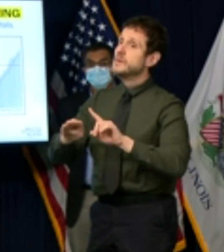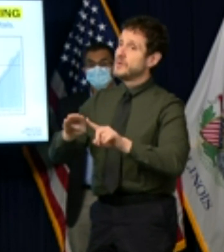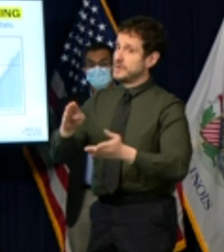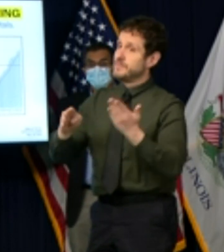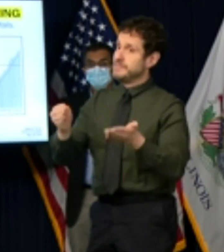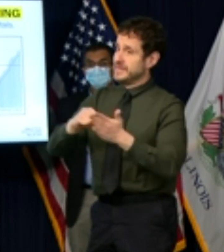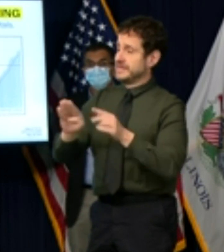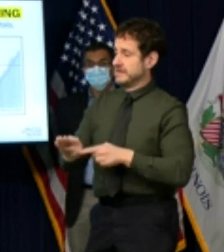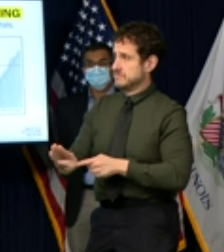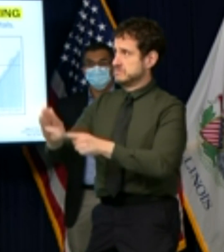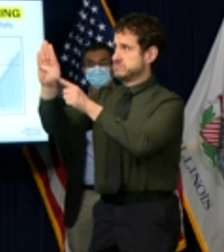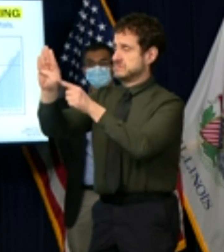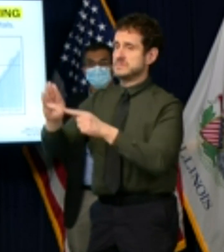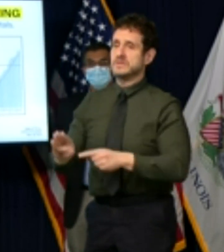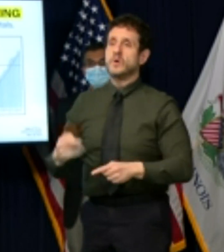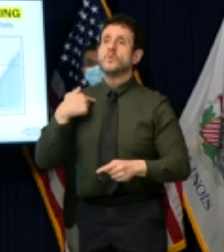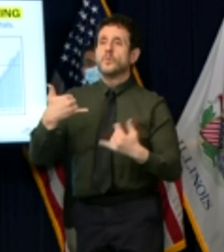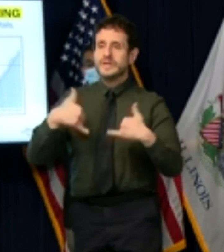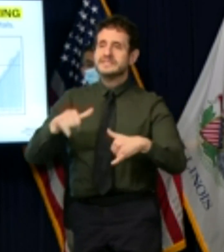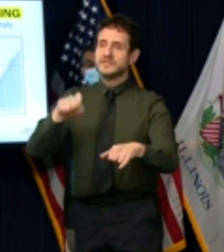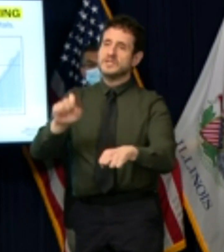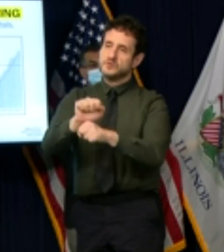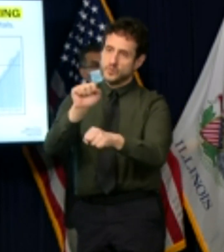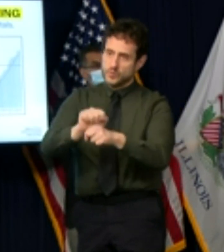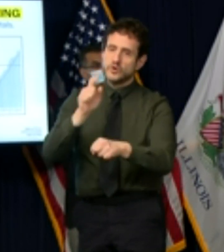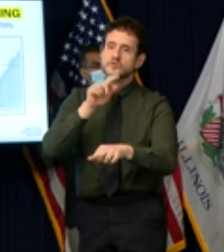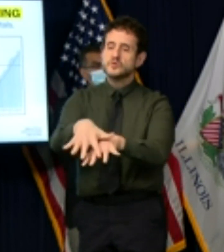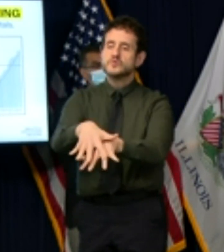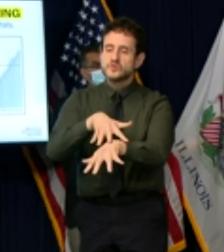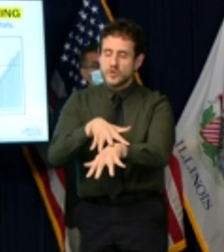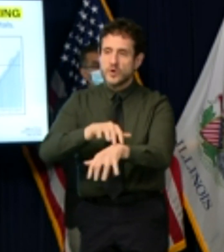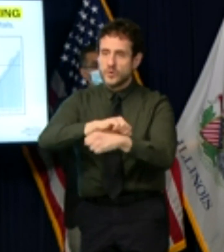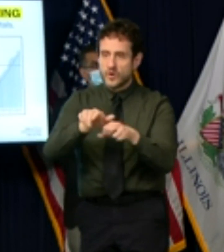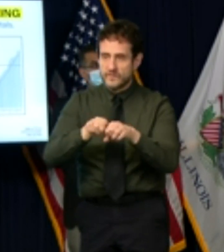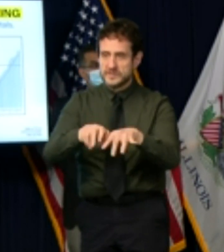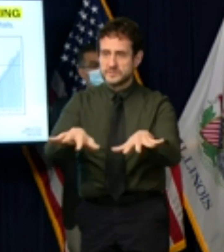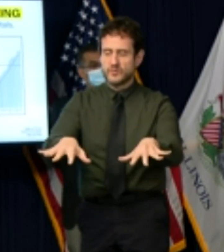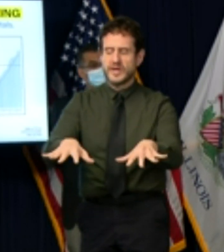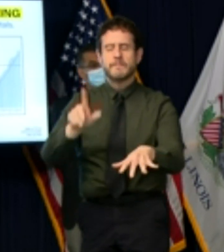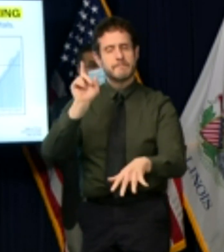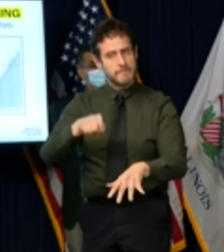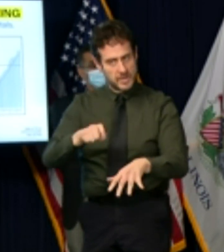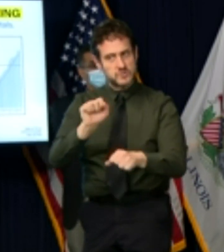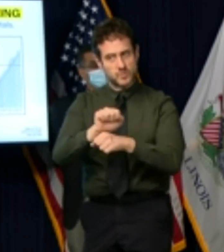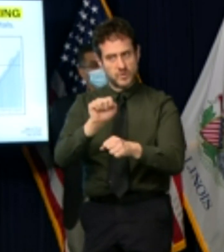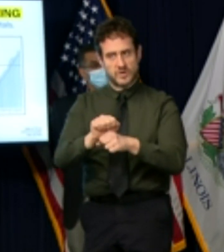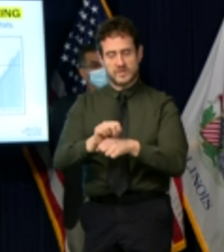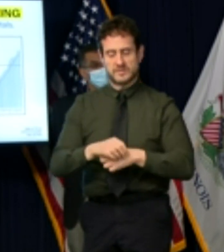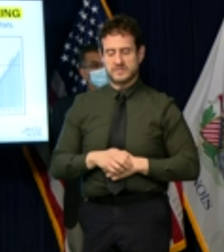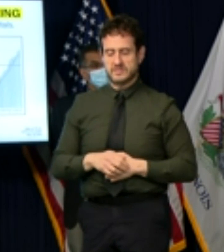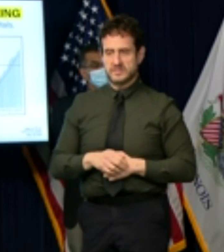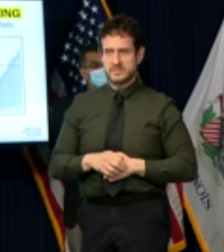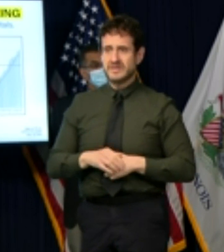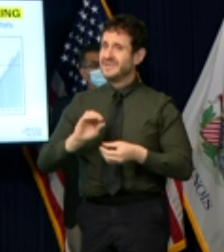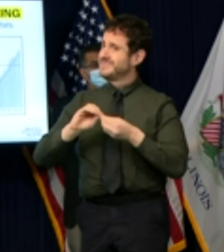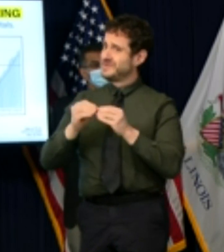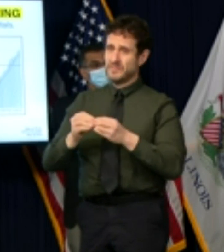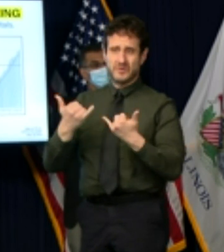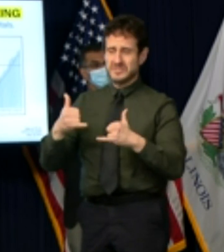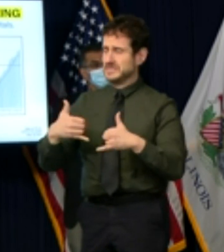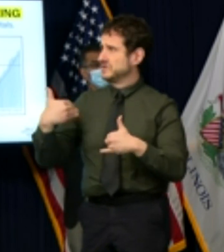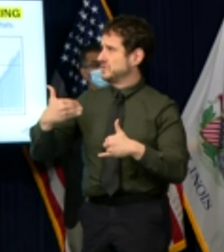our work to slow the spread is any less important these numbers are still highly excuse me extraordinarily high